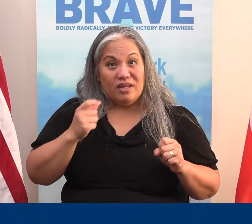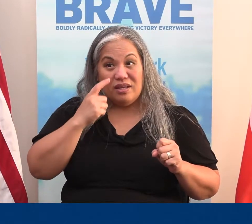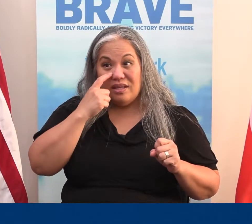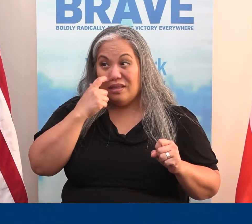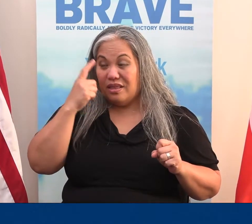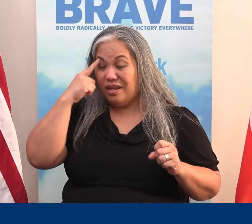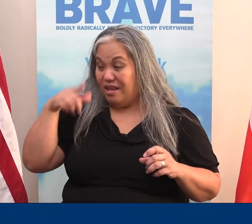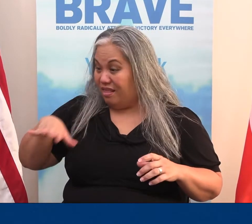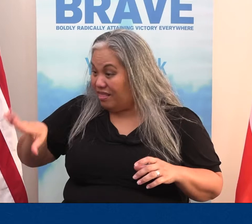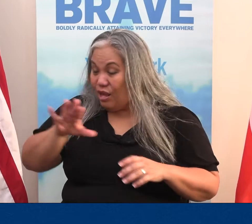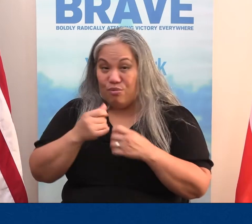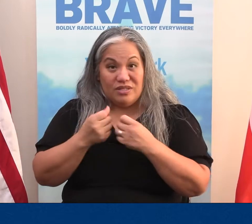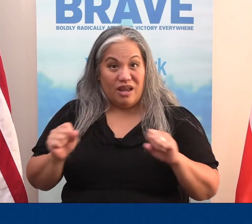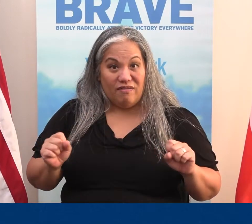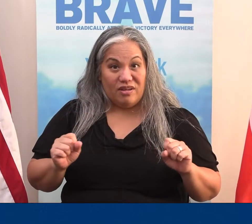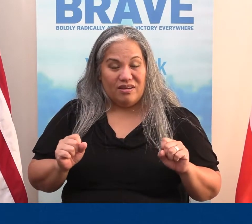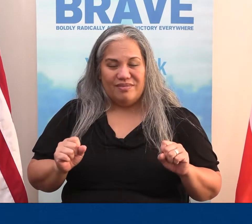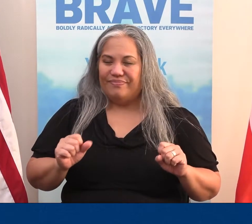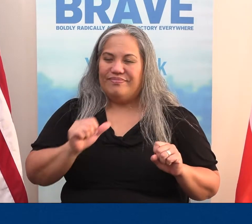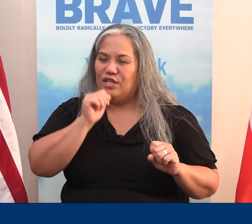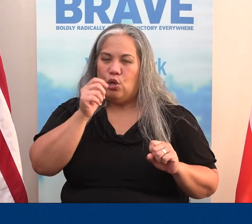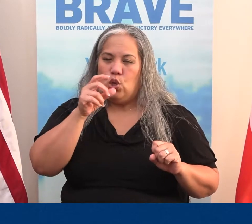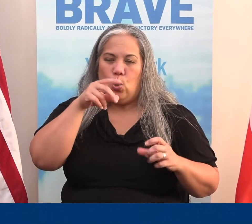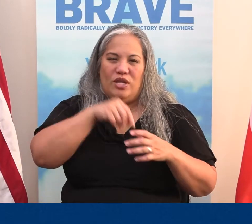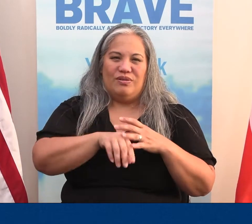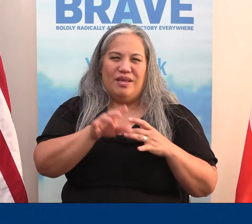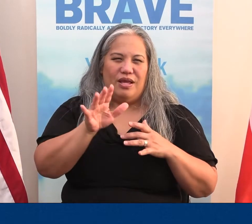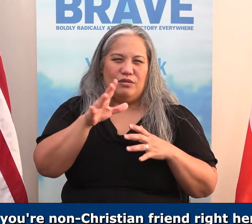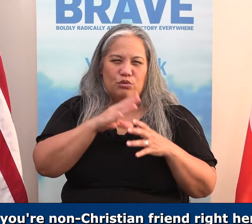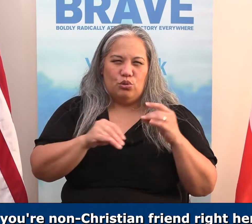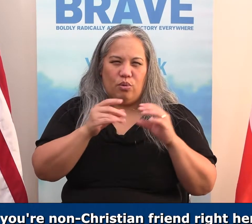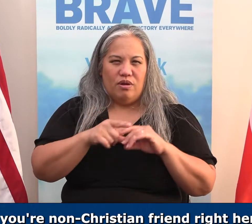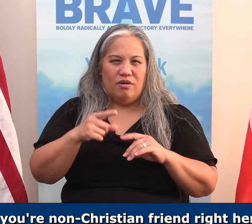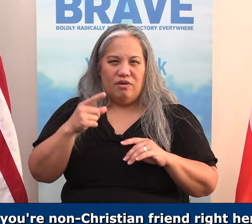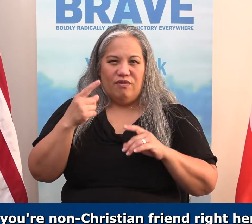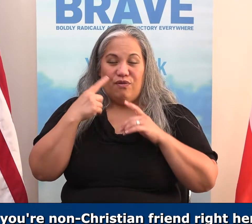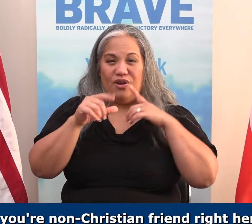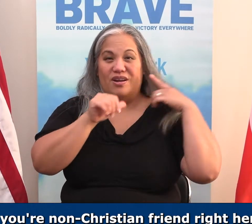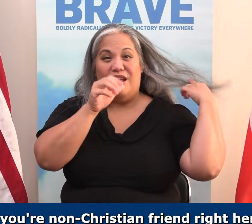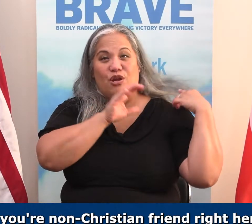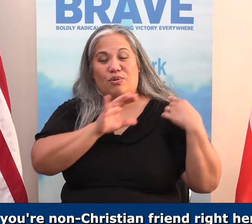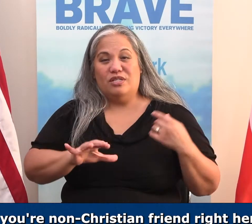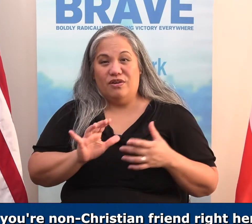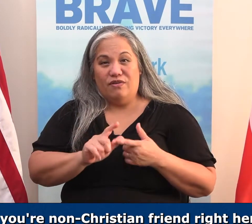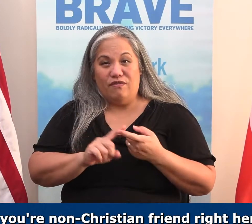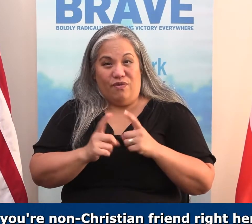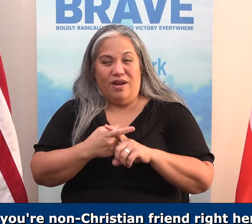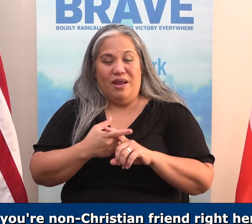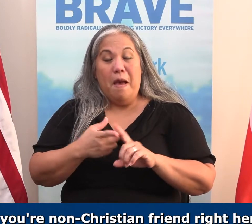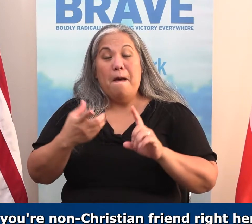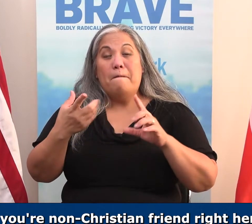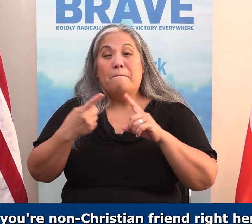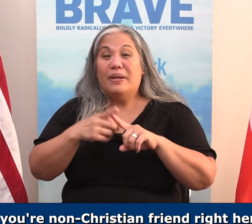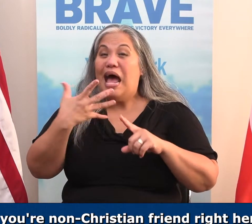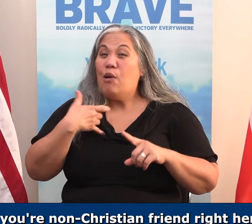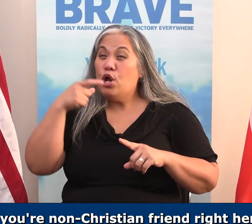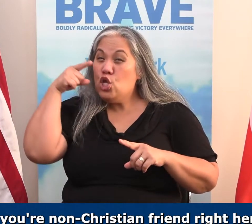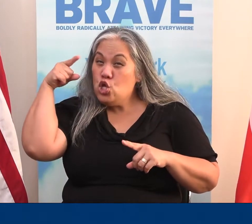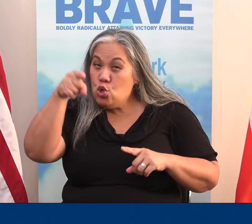thinking they were saved. Now, you don't go into that story for your non-Christian friend right here, but I want you to have deep convictions of